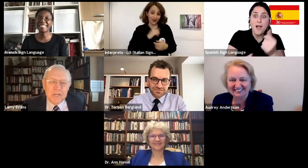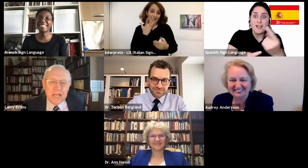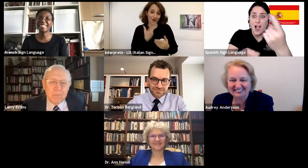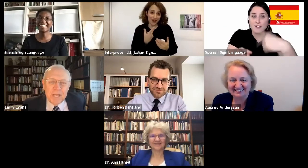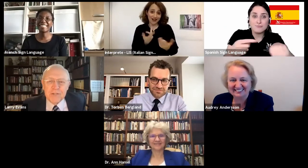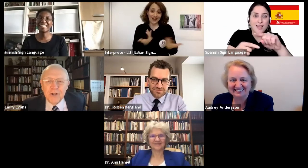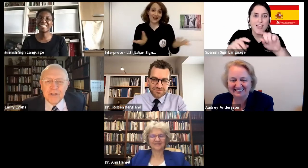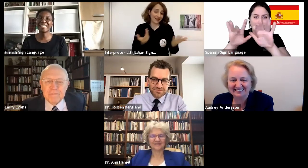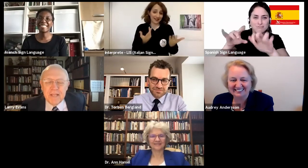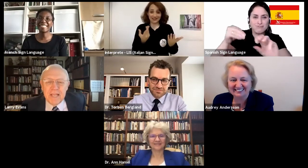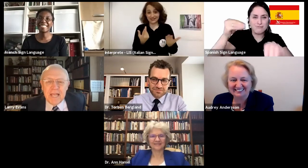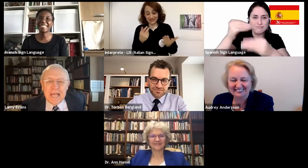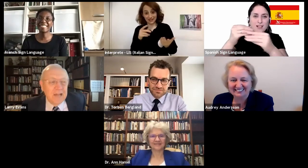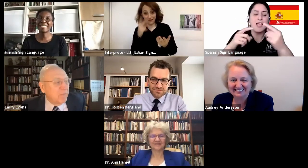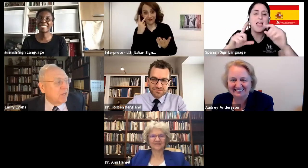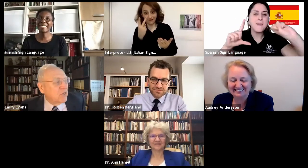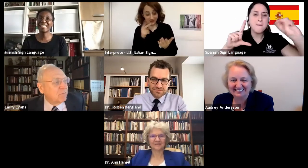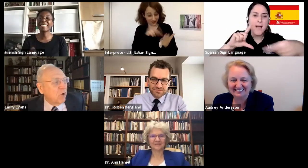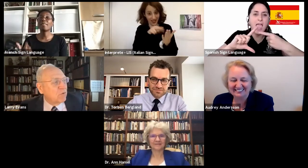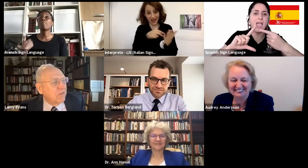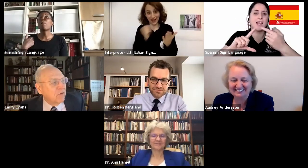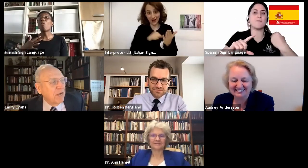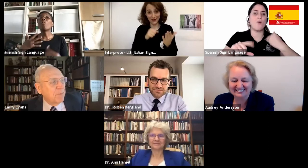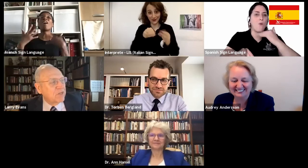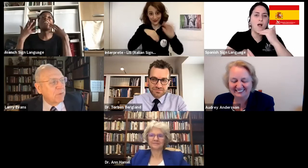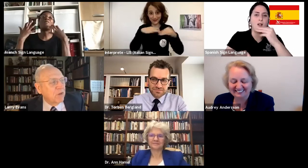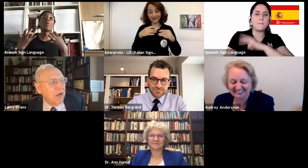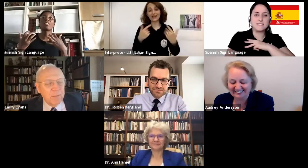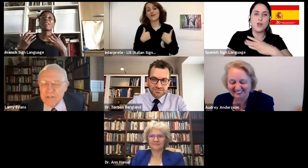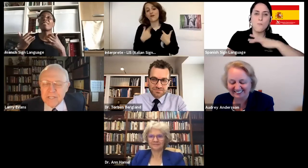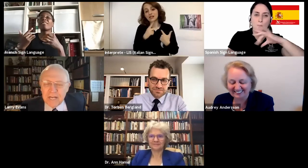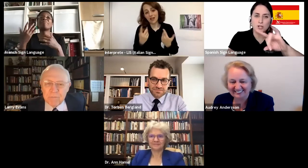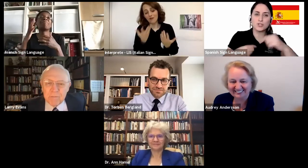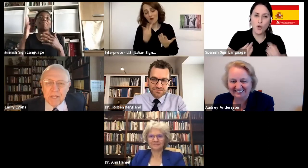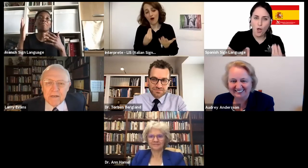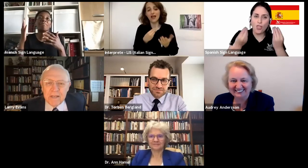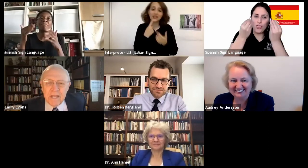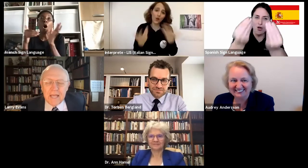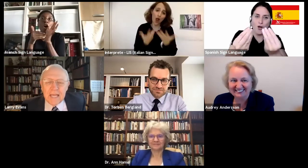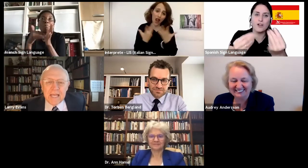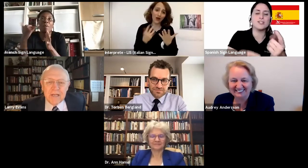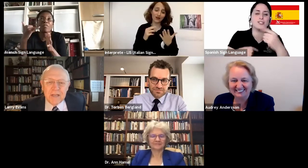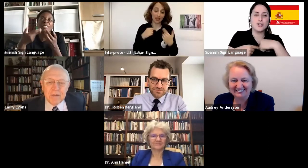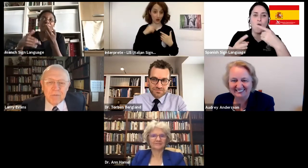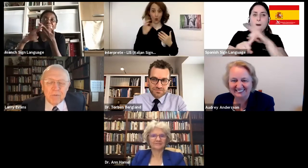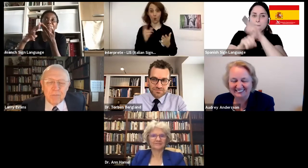Ministries. I'll pass it on. I've made some notes. I've copied some of the comments that have been made. And we'll